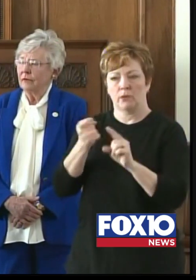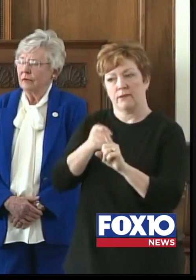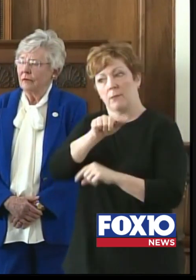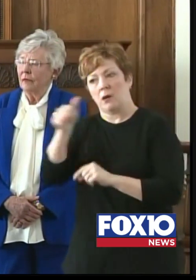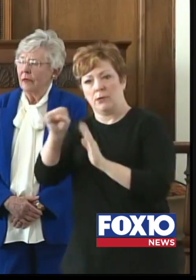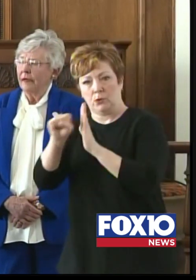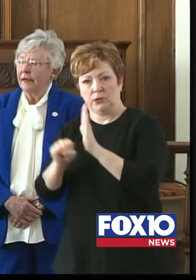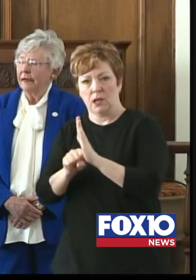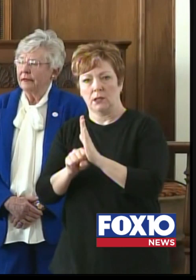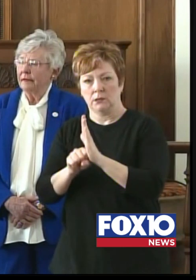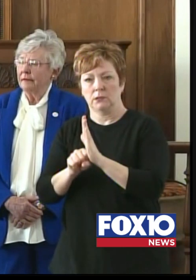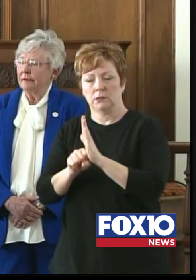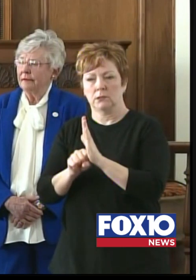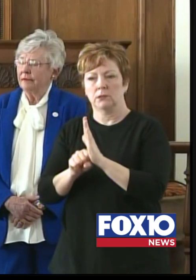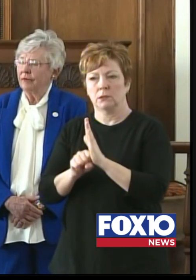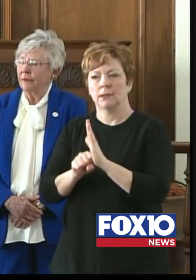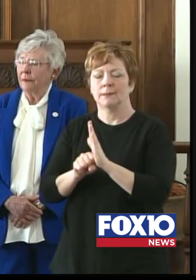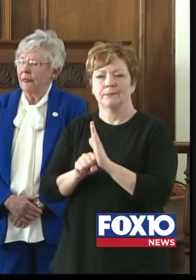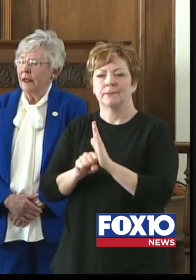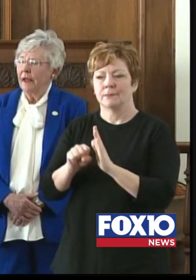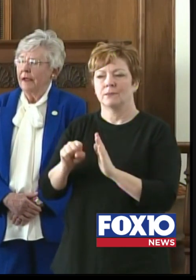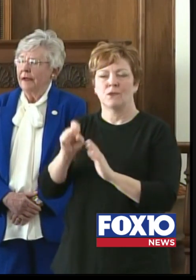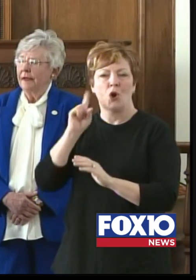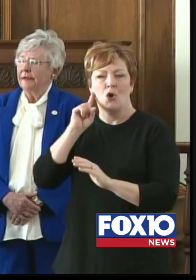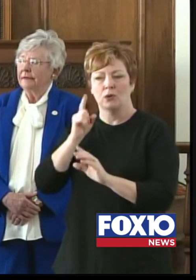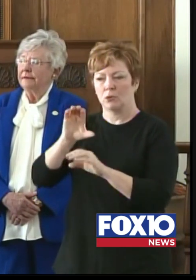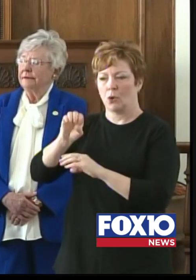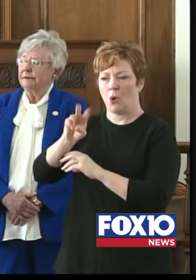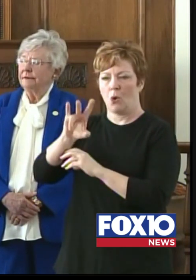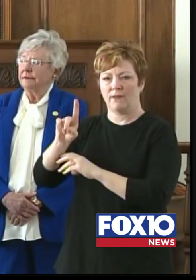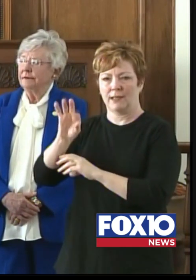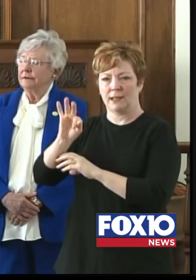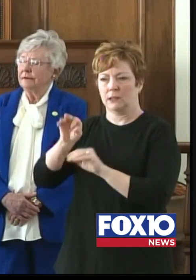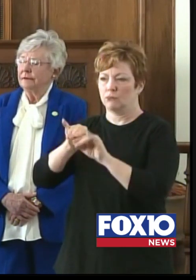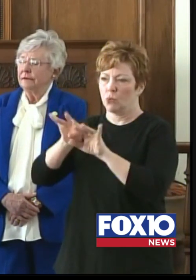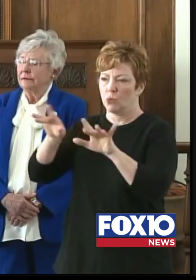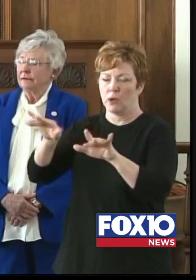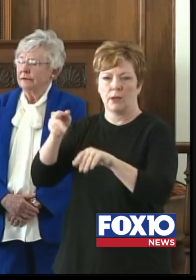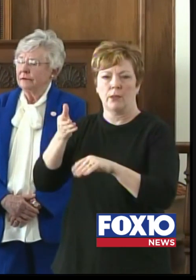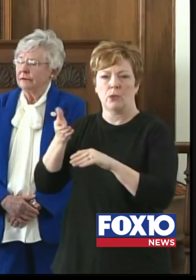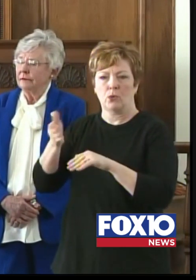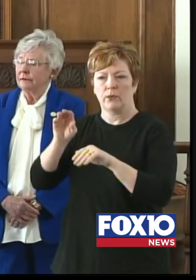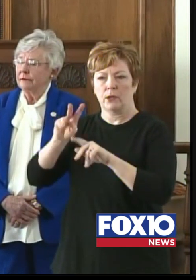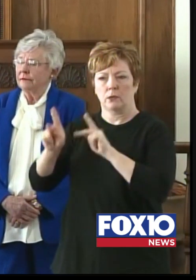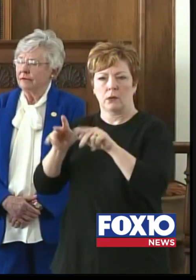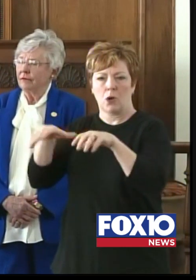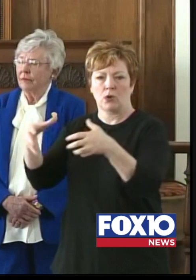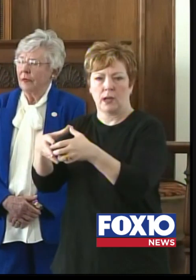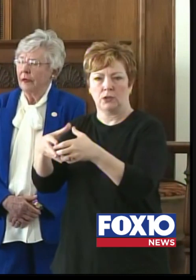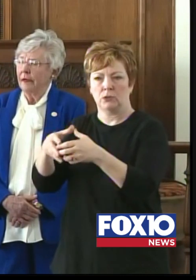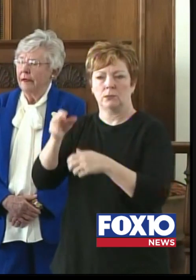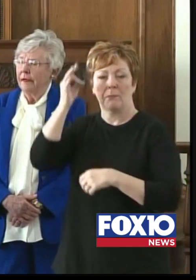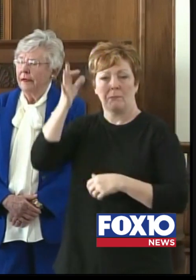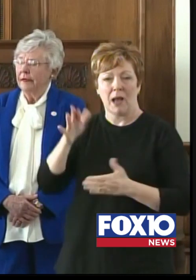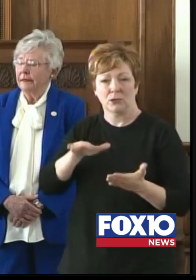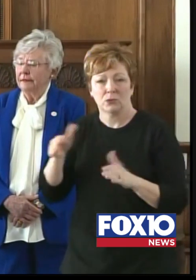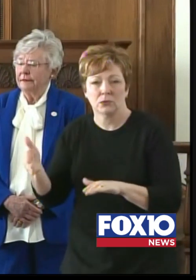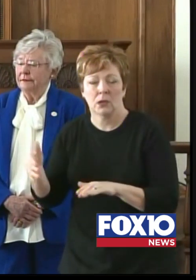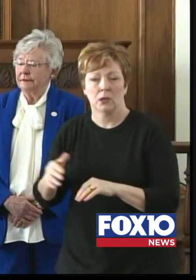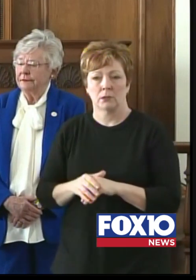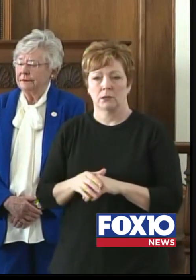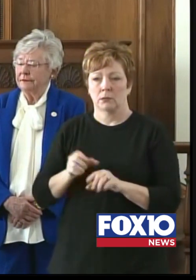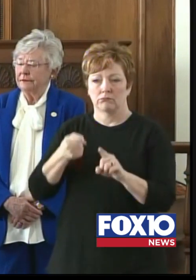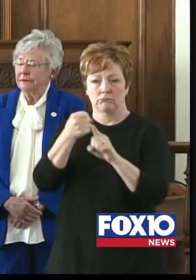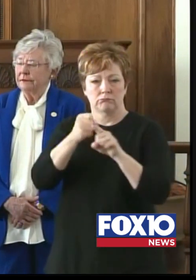-19 has spread through a congregation and even taken the lives of pastors and created community outbreaks.